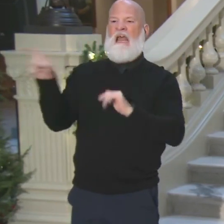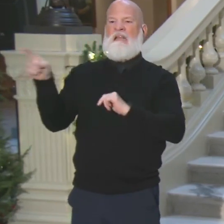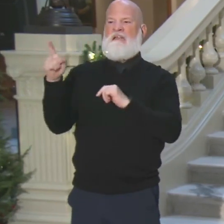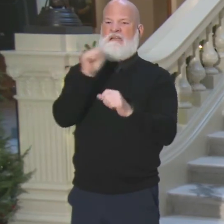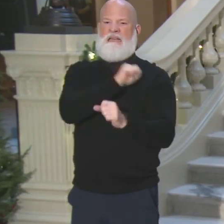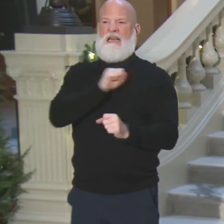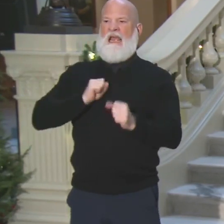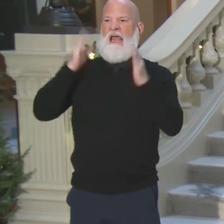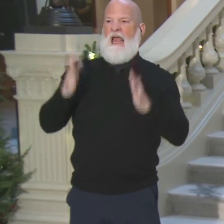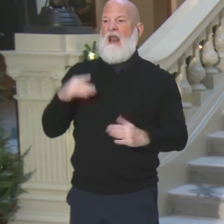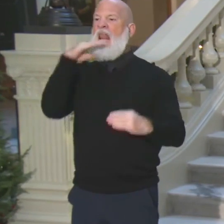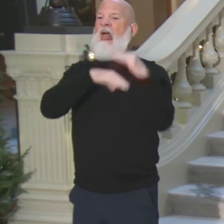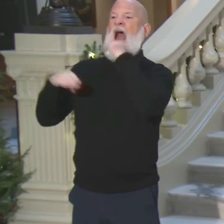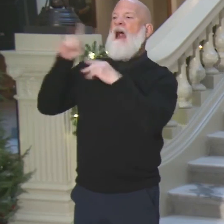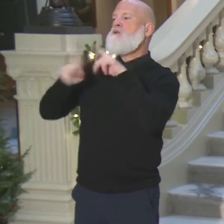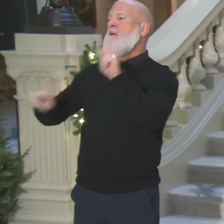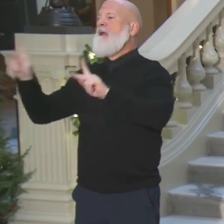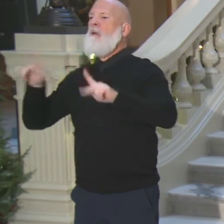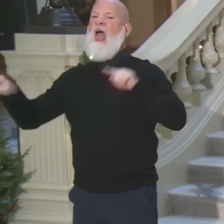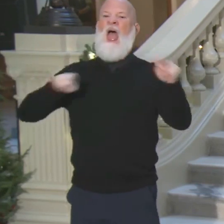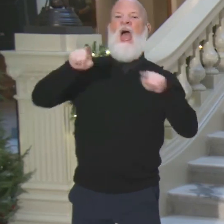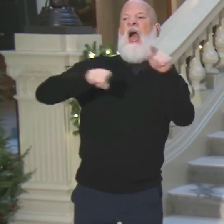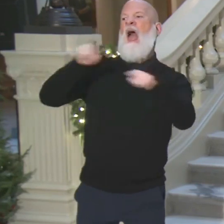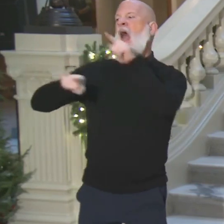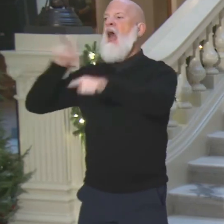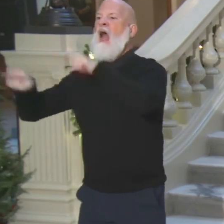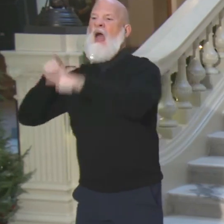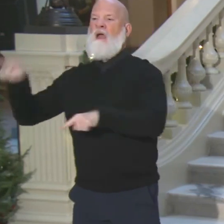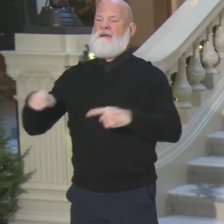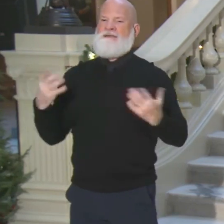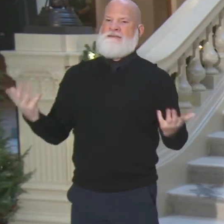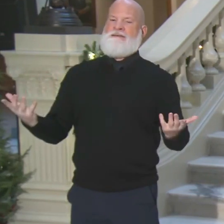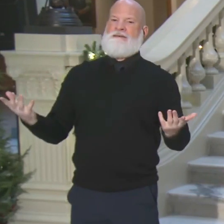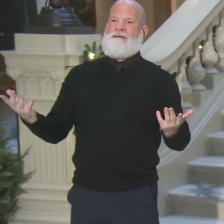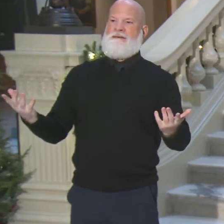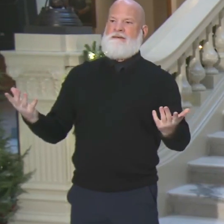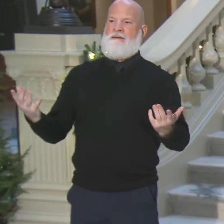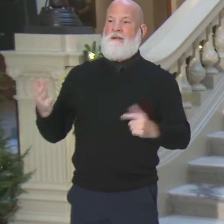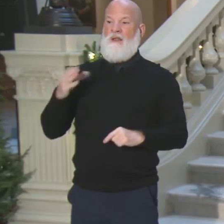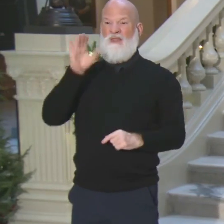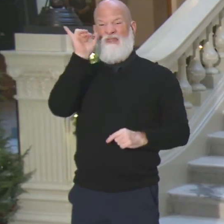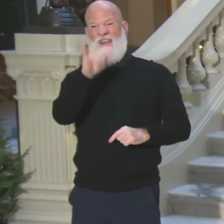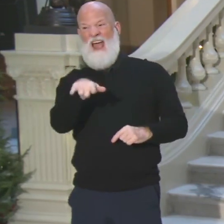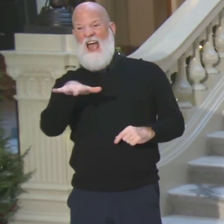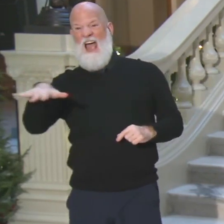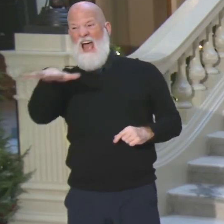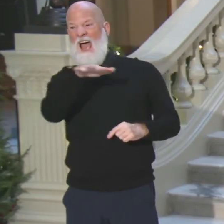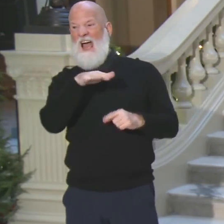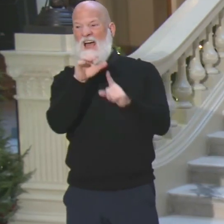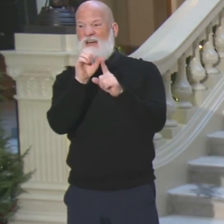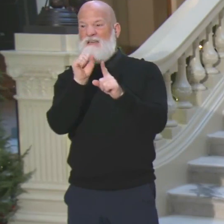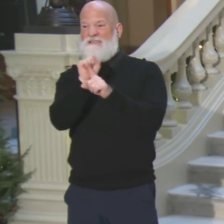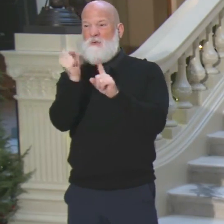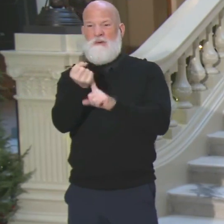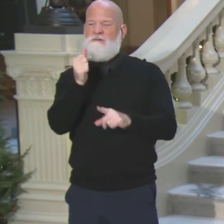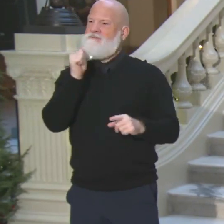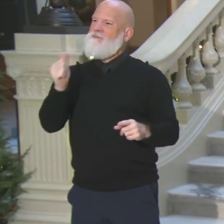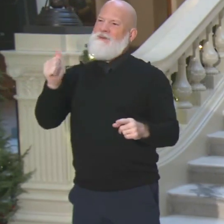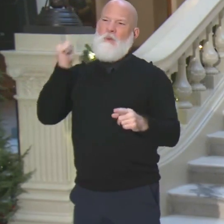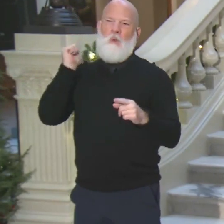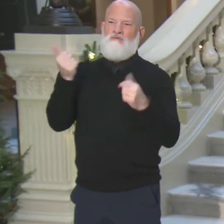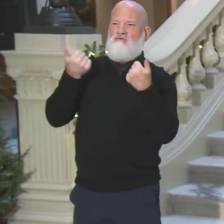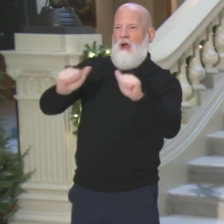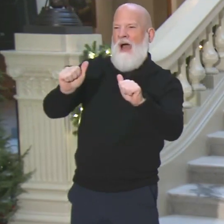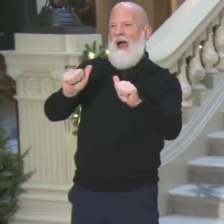not characterize the video if they try to enter into evidence because that is the kind of thing that could lead to sanctions because it's obviously untrue. They knew it was